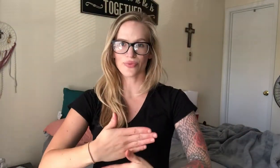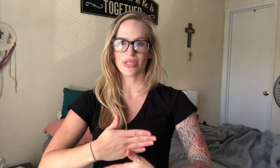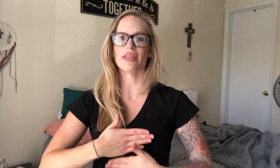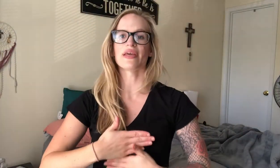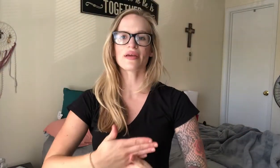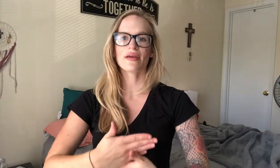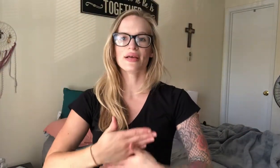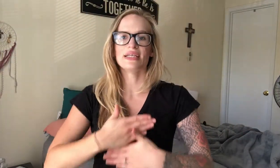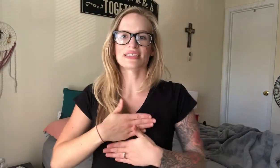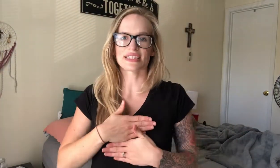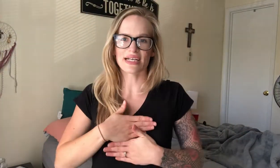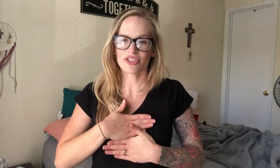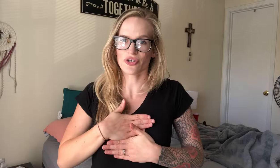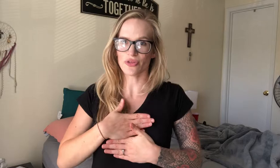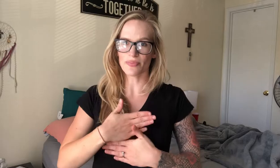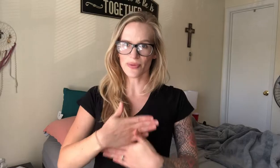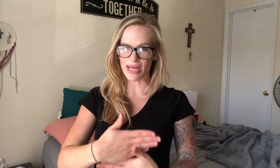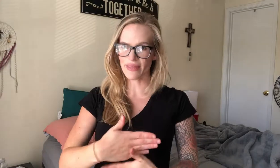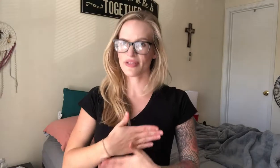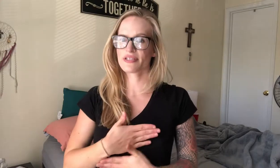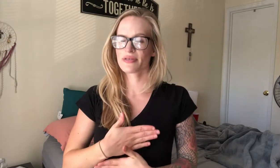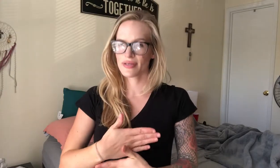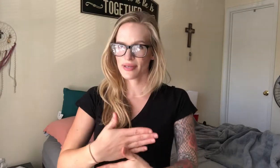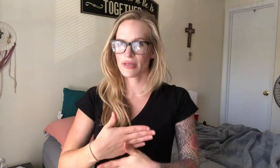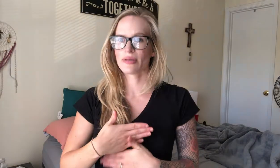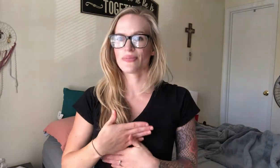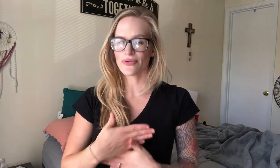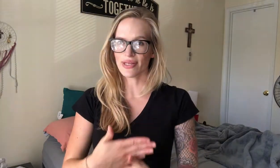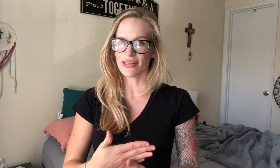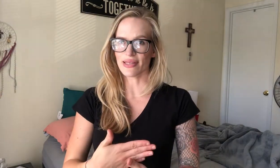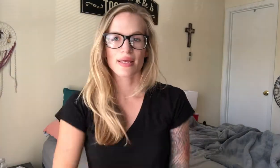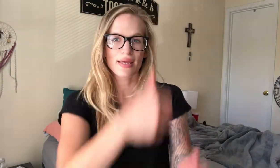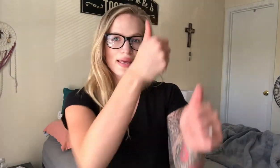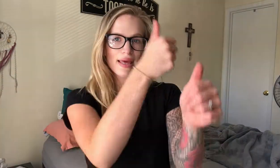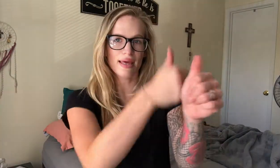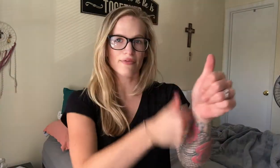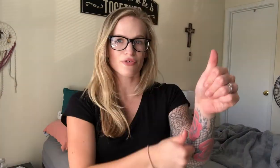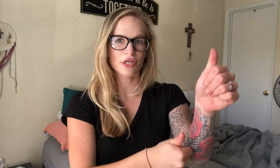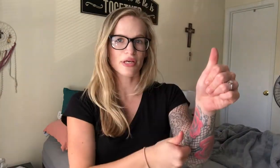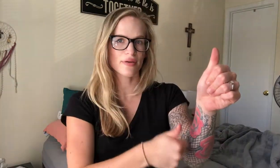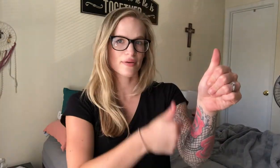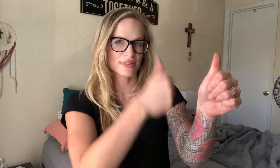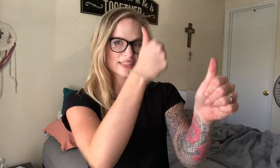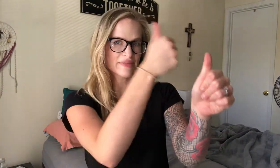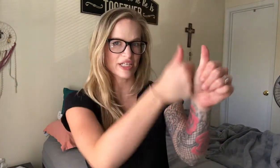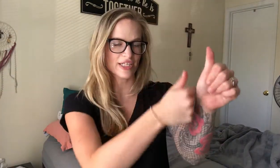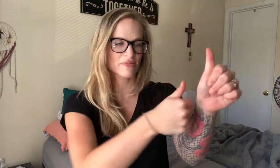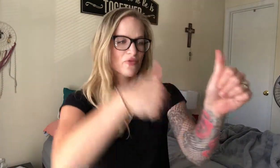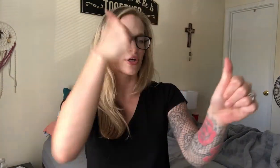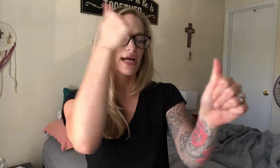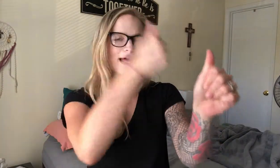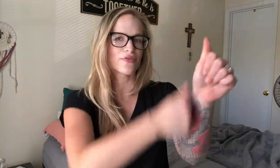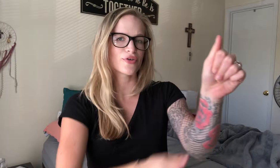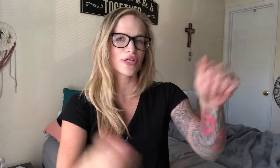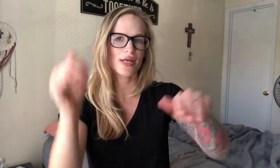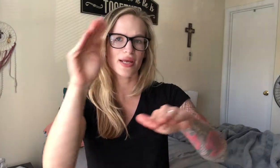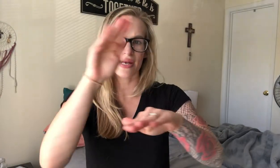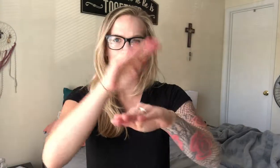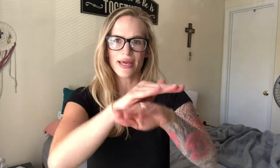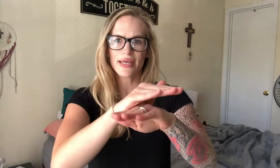breathing, just kind of show the breath, breathing, every, the same sign as before, every night,